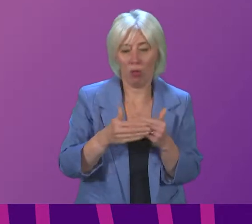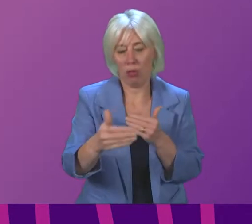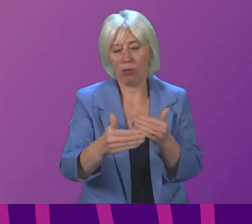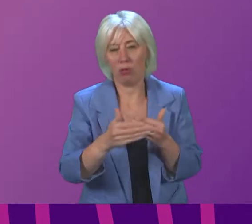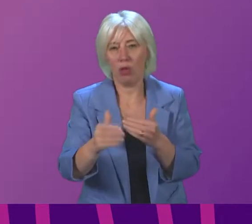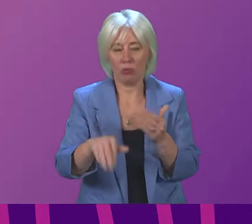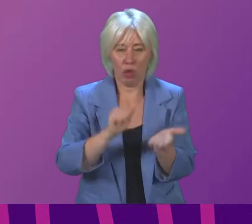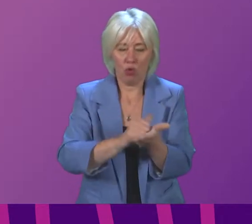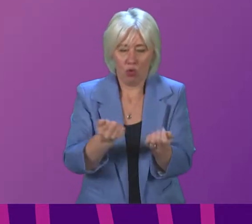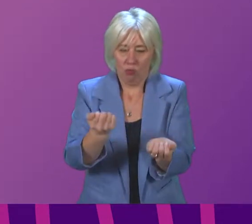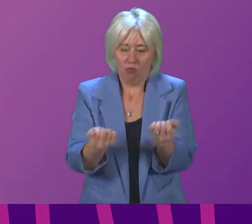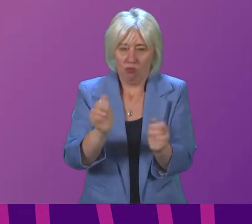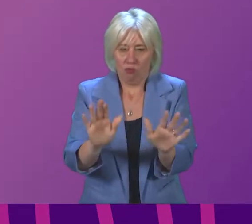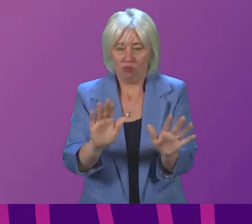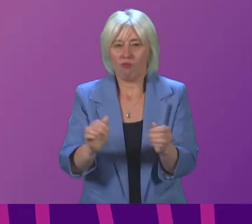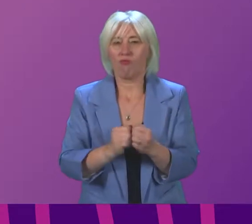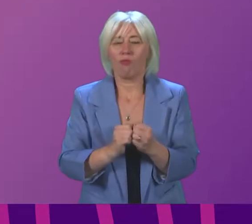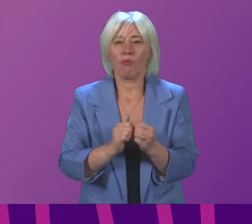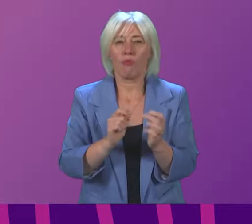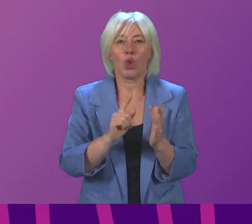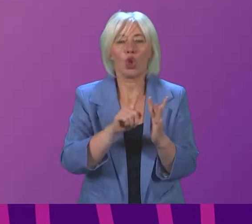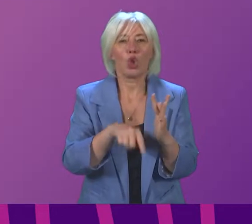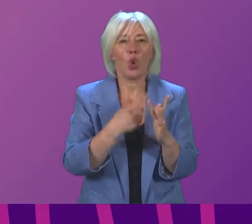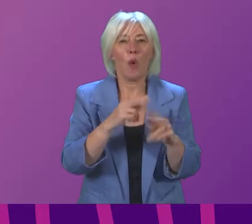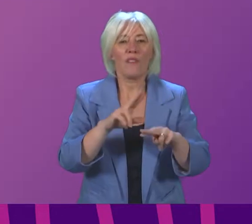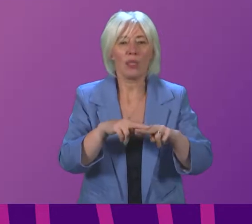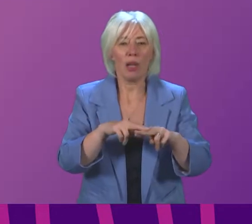Jo Fitzpatrick to be followed by Liam Kerr